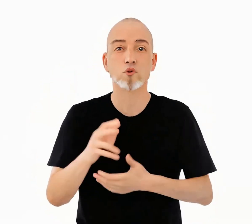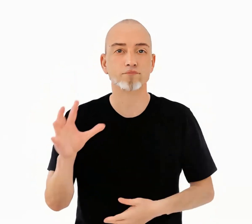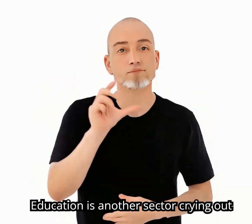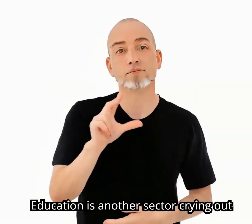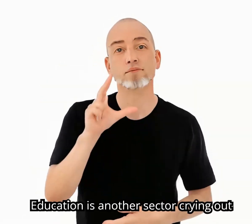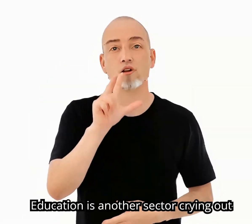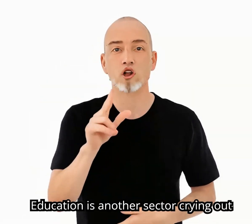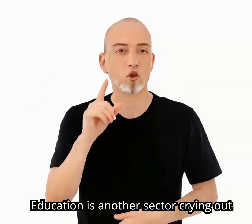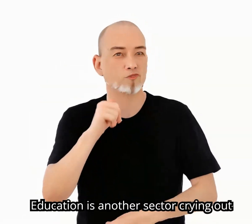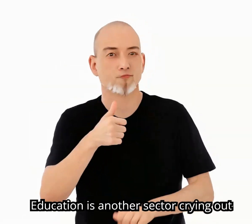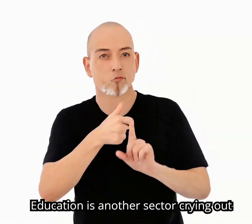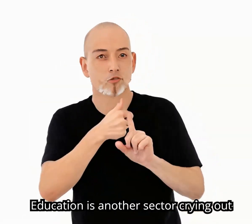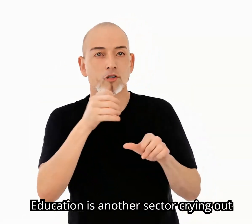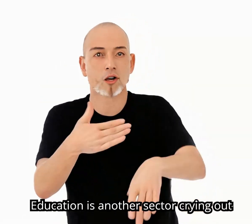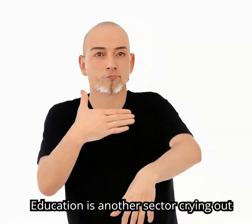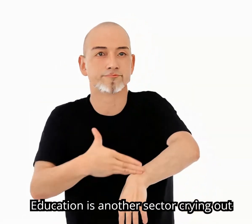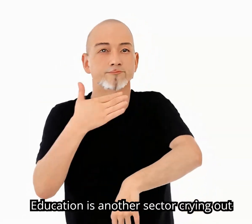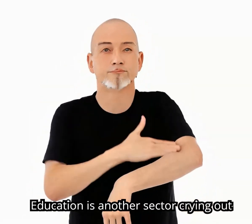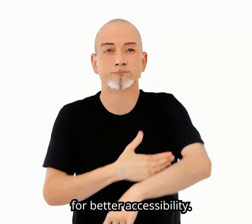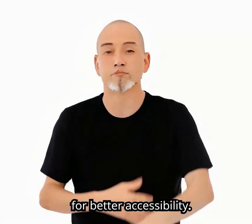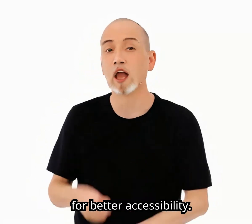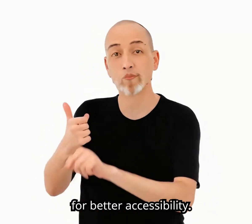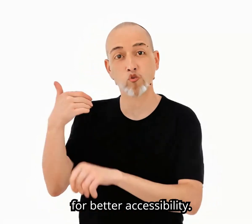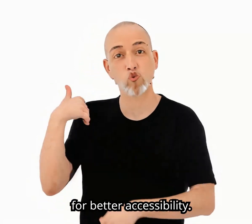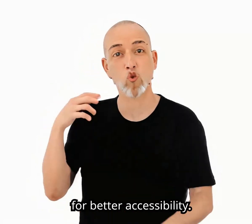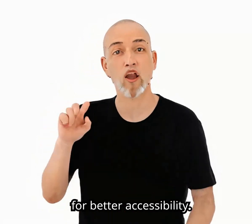Education is another sector crying out for better accessibility.